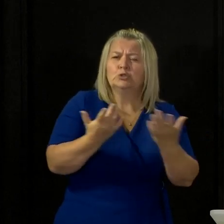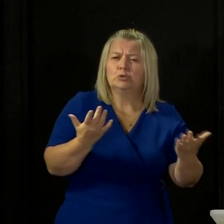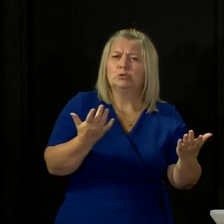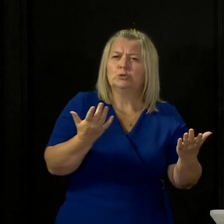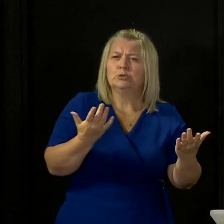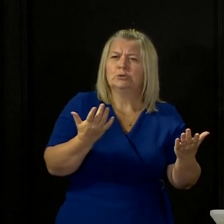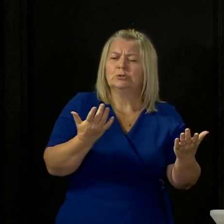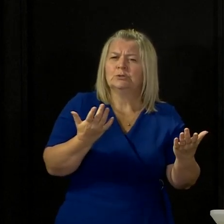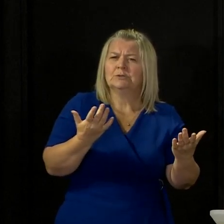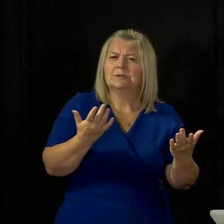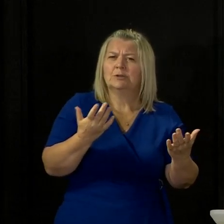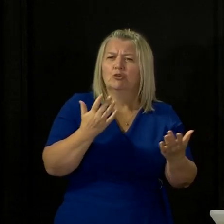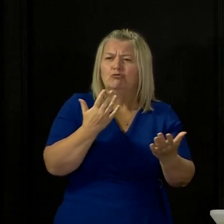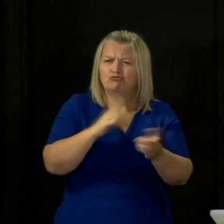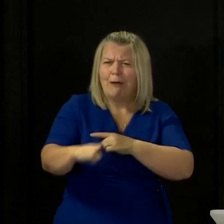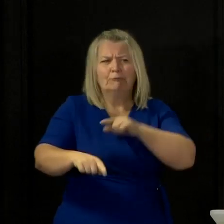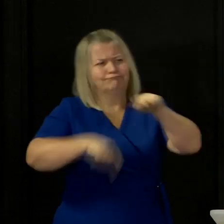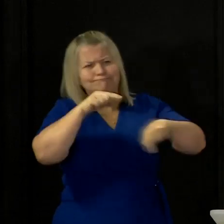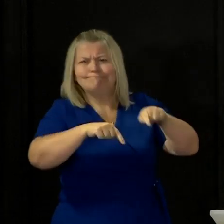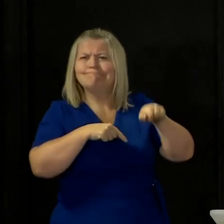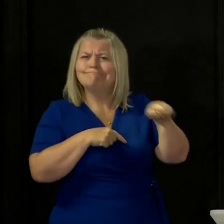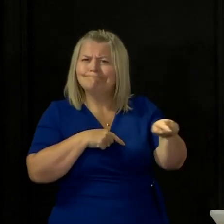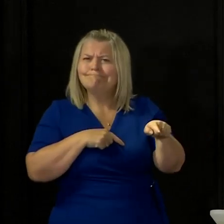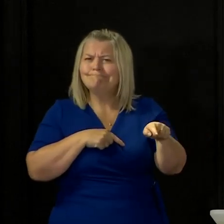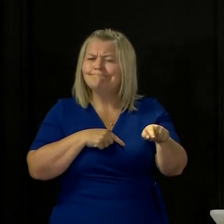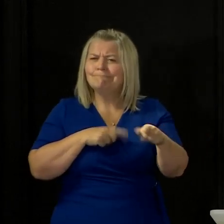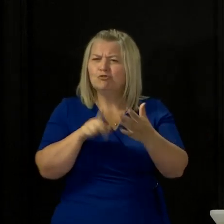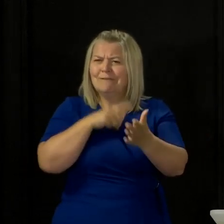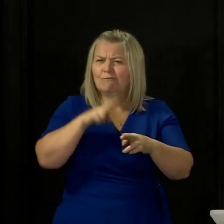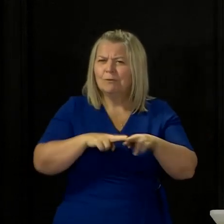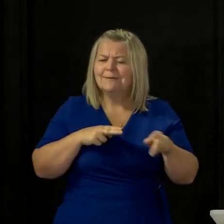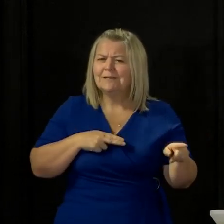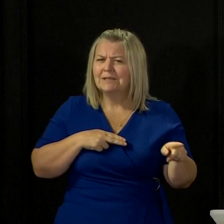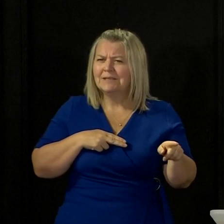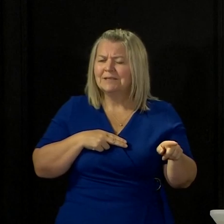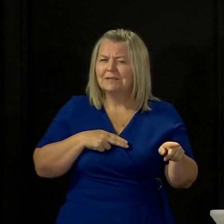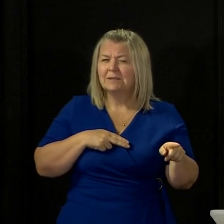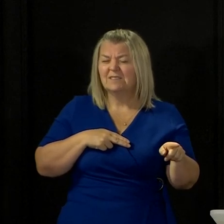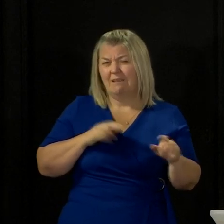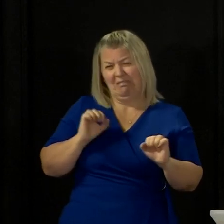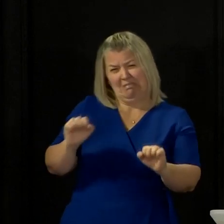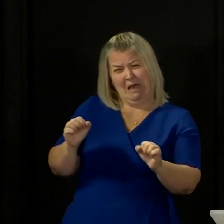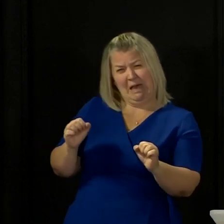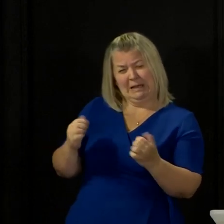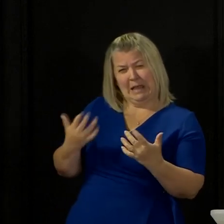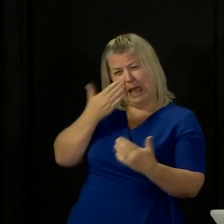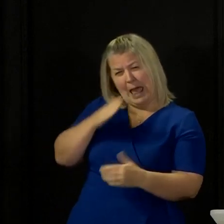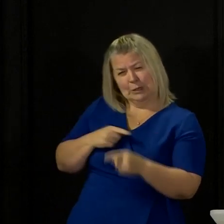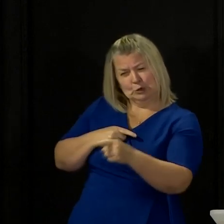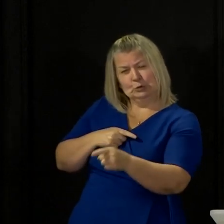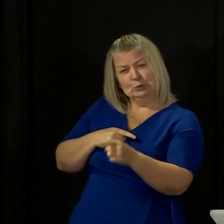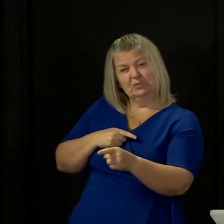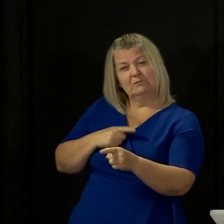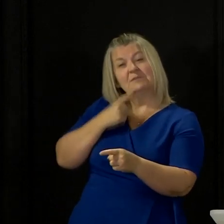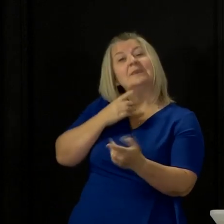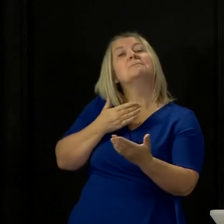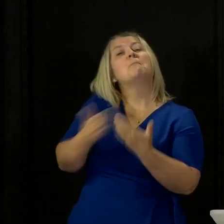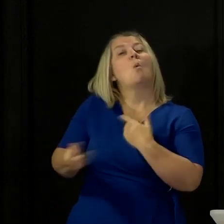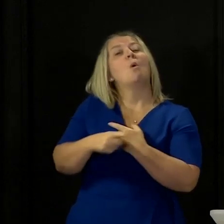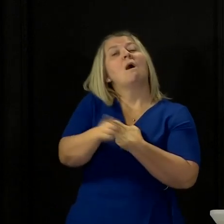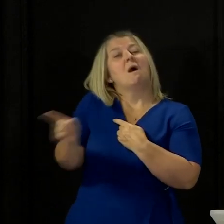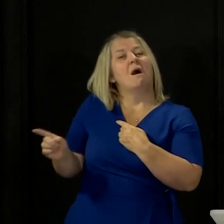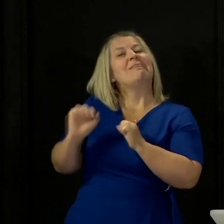dealt with. And actually, I think that kind of approach says more about the Scottish Tories than it does about the health secretary